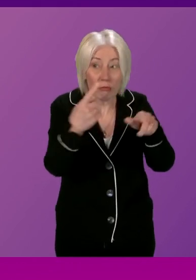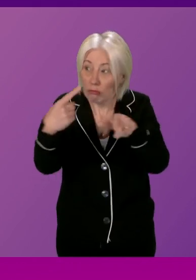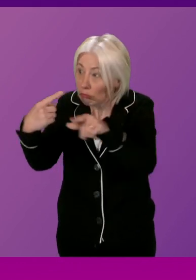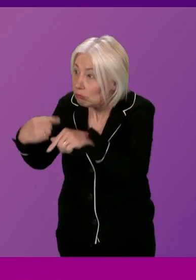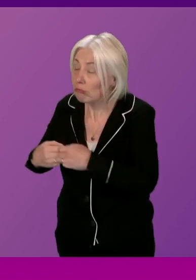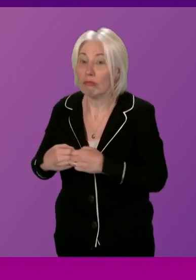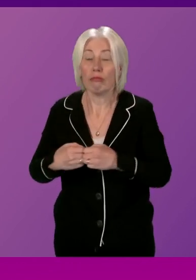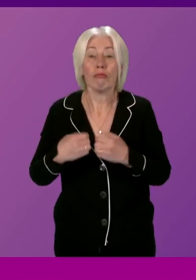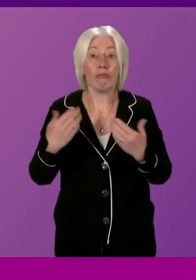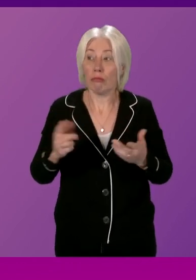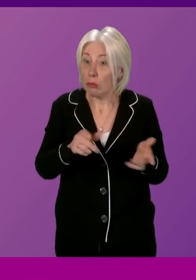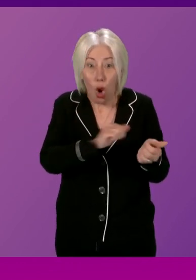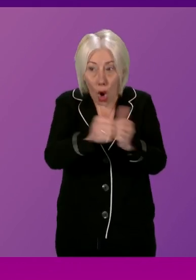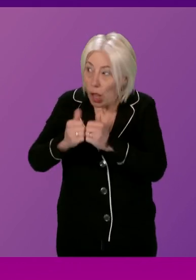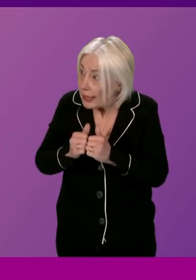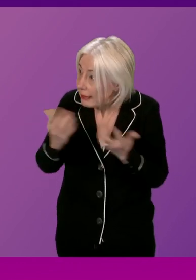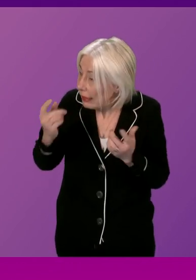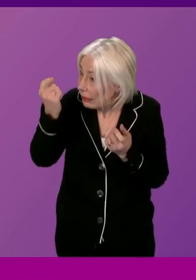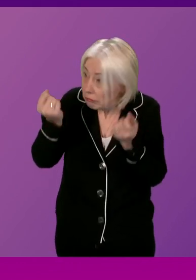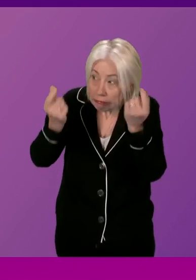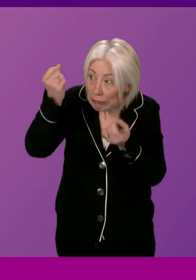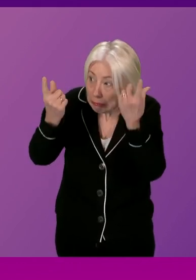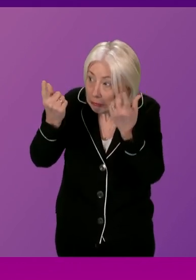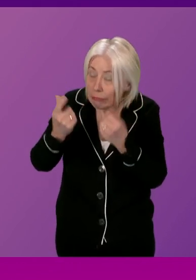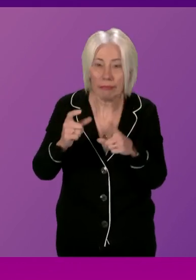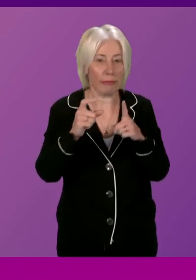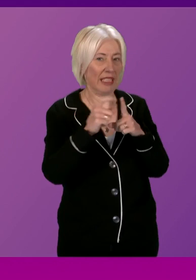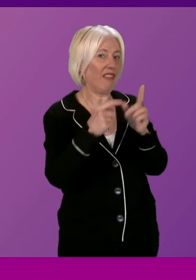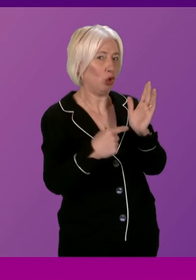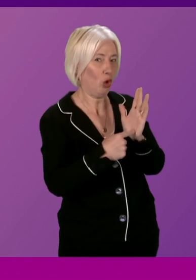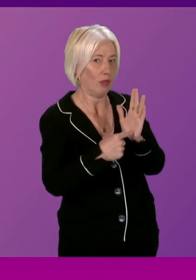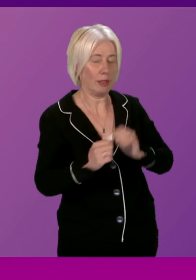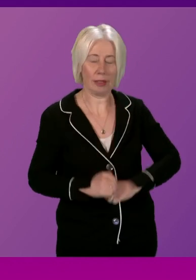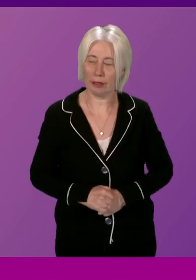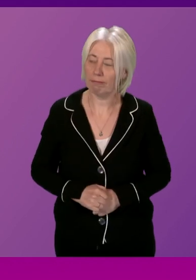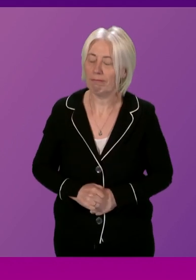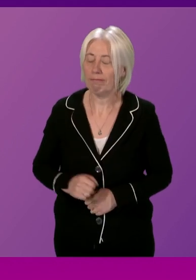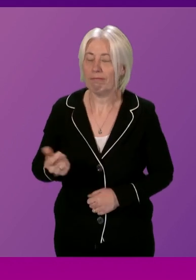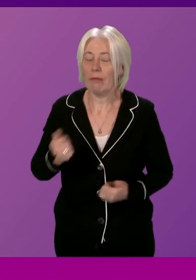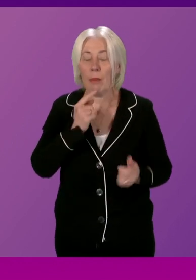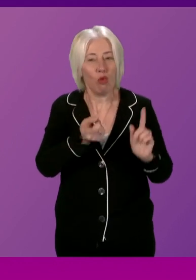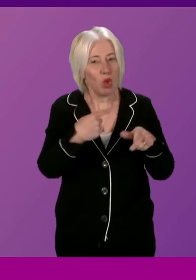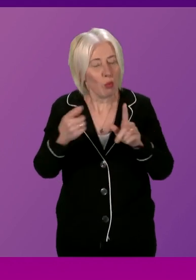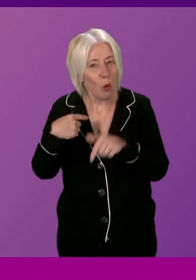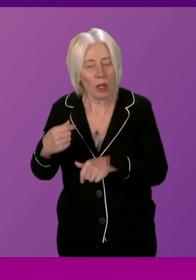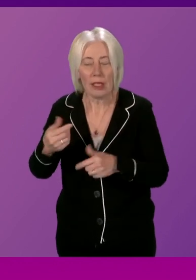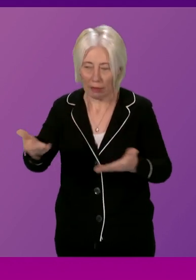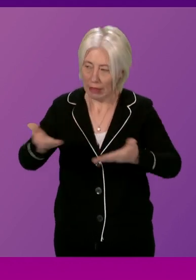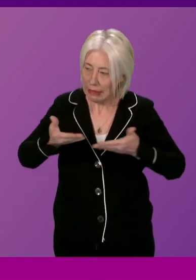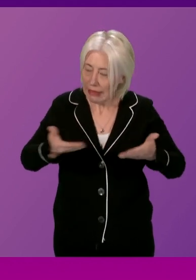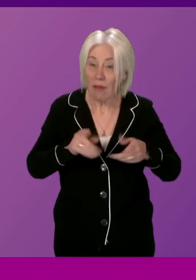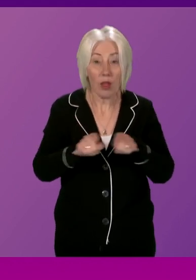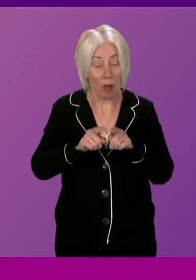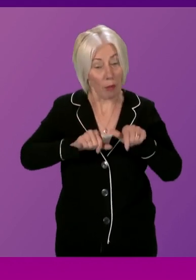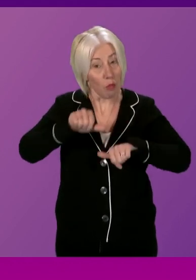received, do colleagues have any suggestions? David Tornes. I'm convening to consider on the responses that we have received, and as you mentioned, the